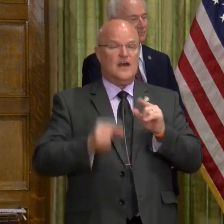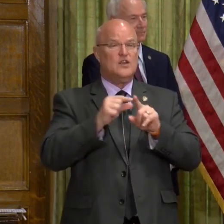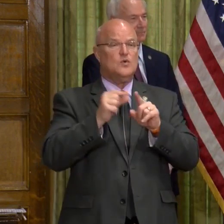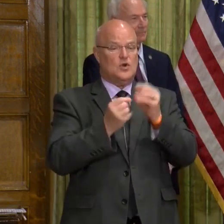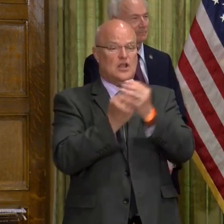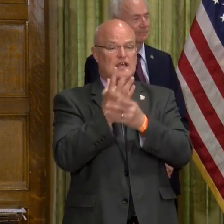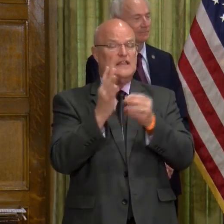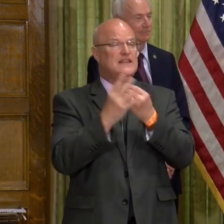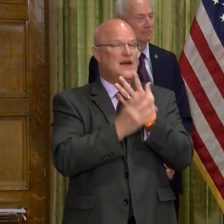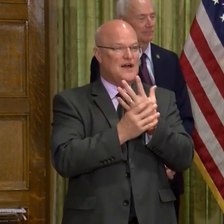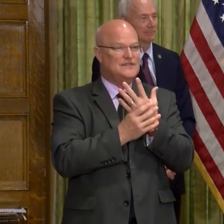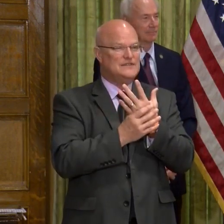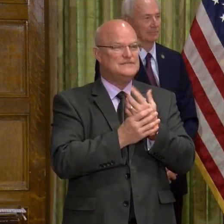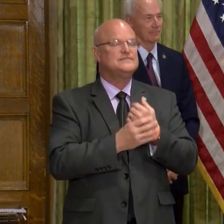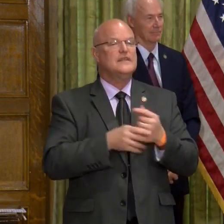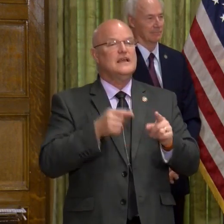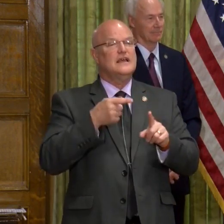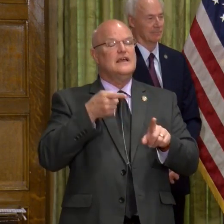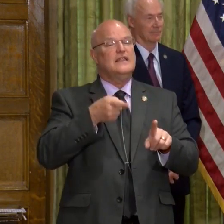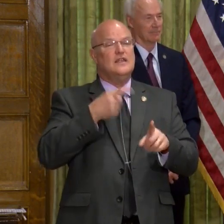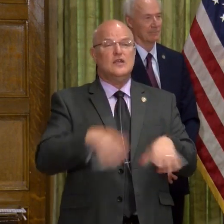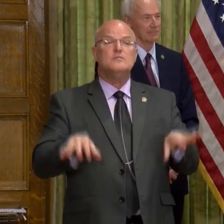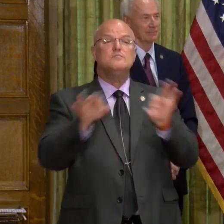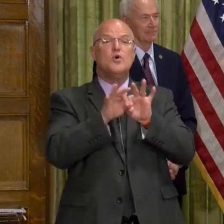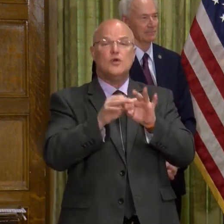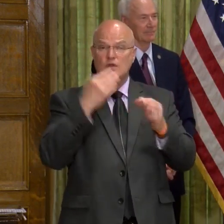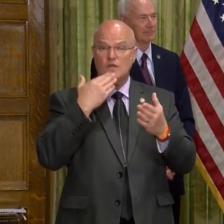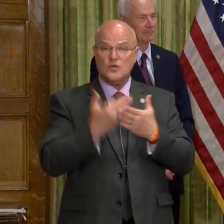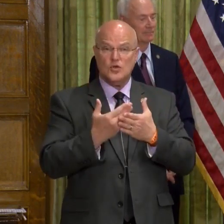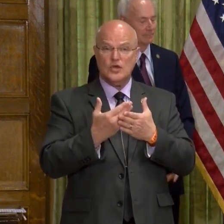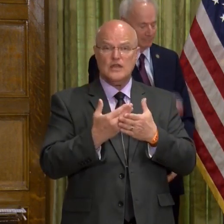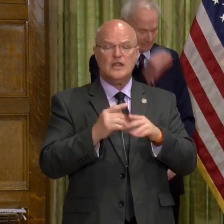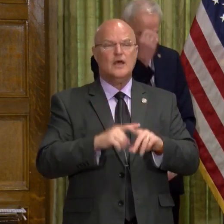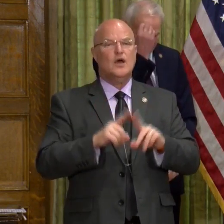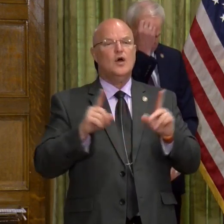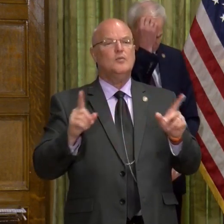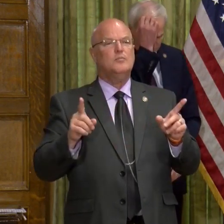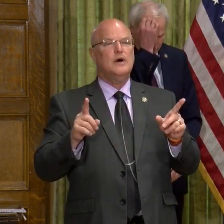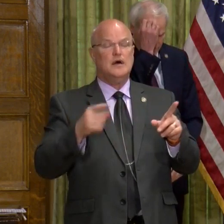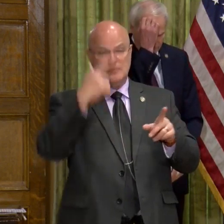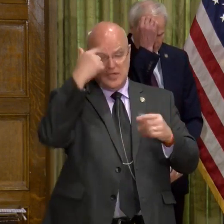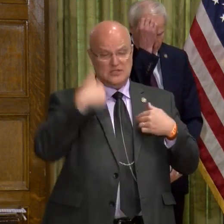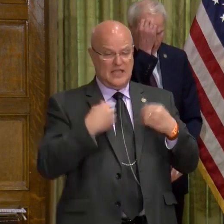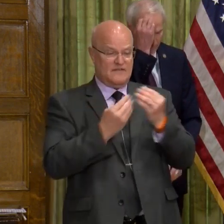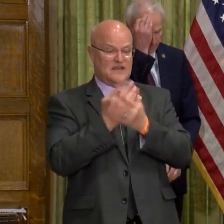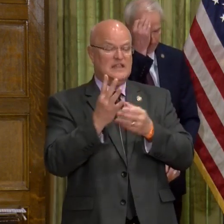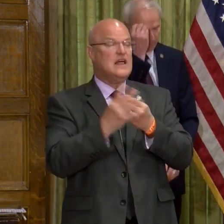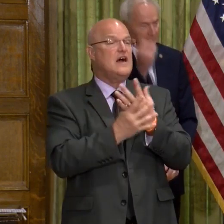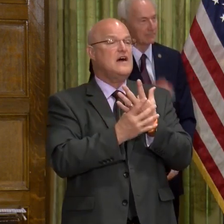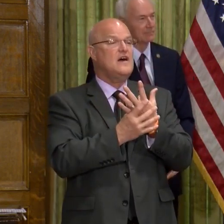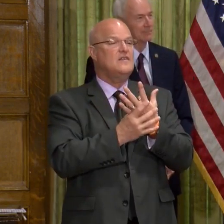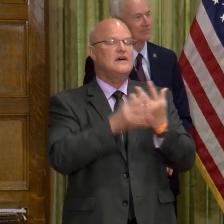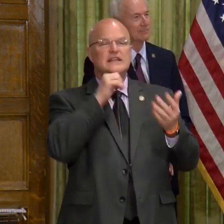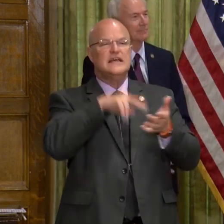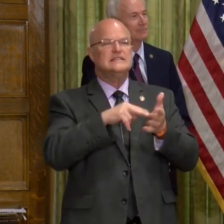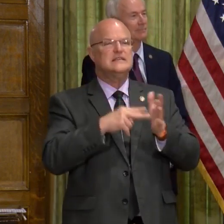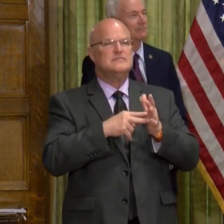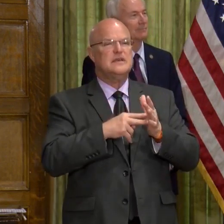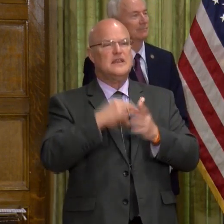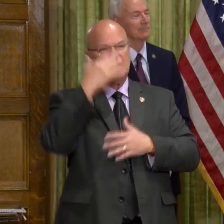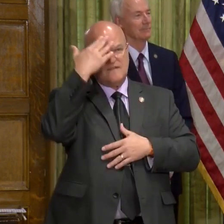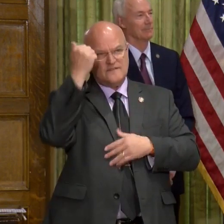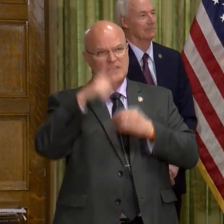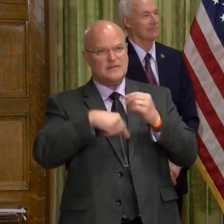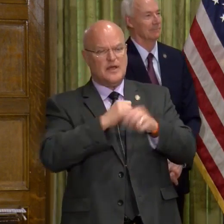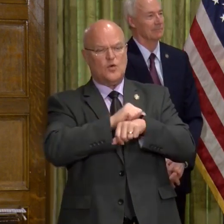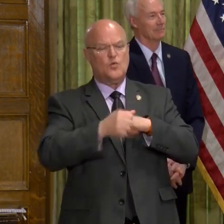on gloves. Gloves are important. They're good. But just because you have a glove on doesn't mean that you forget